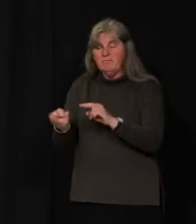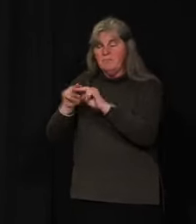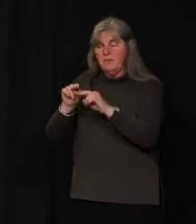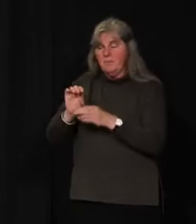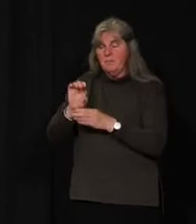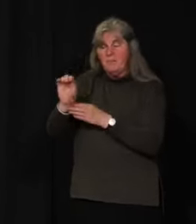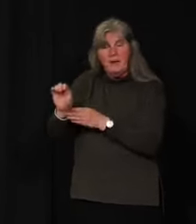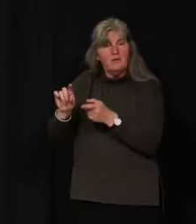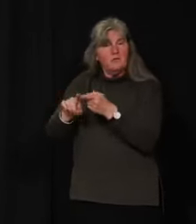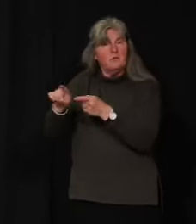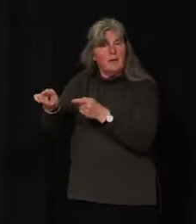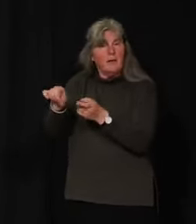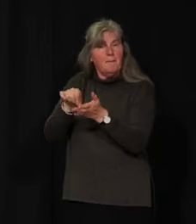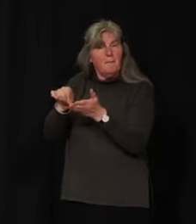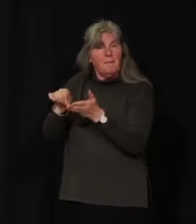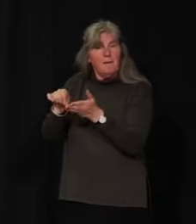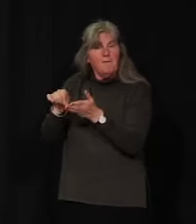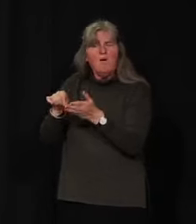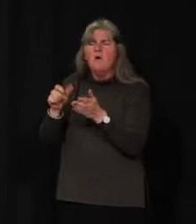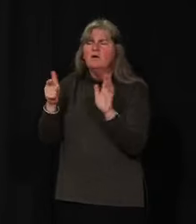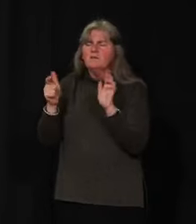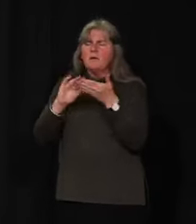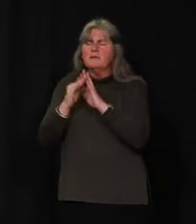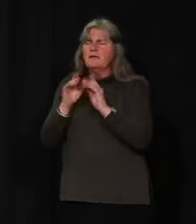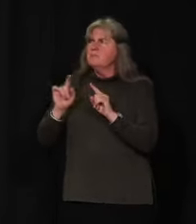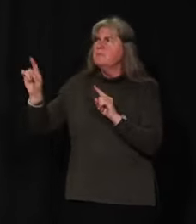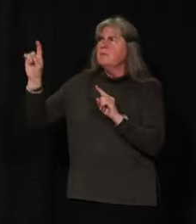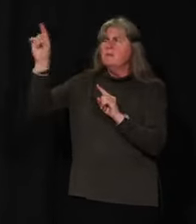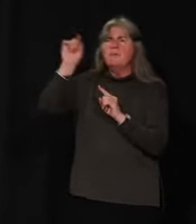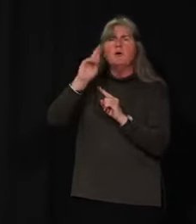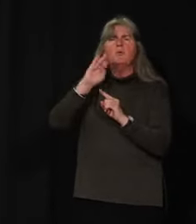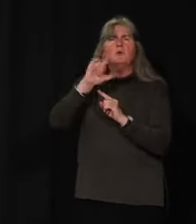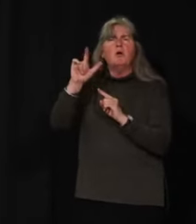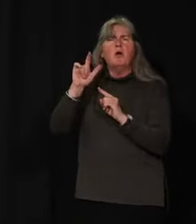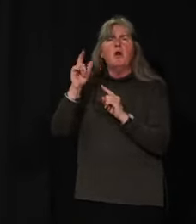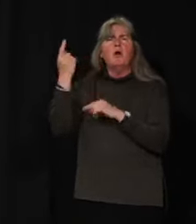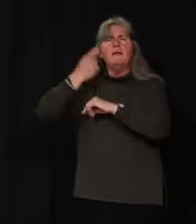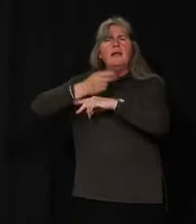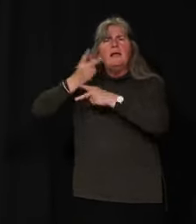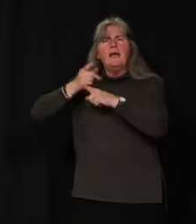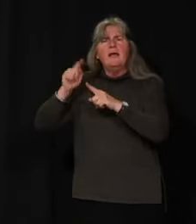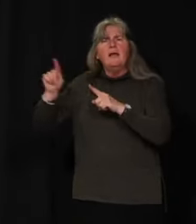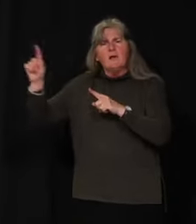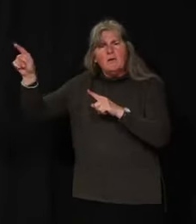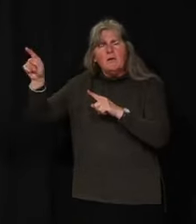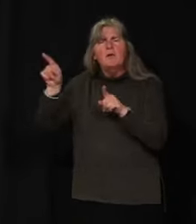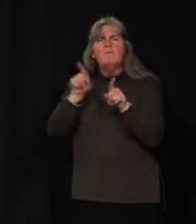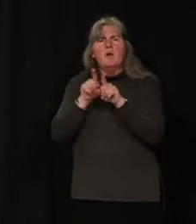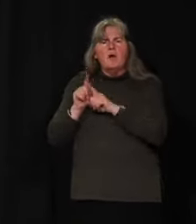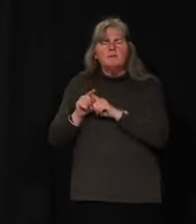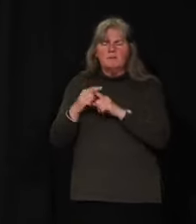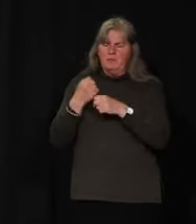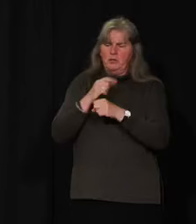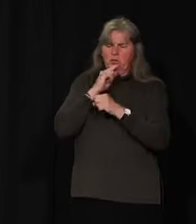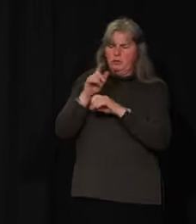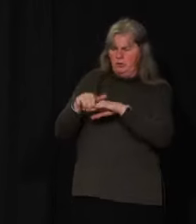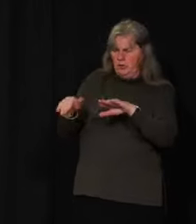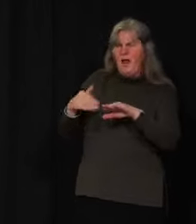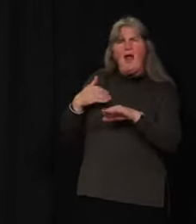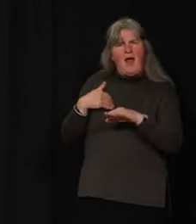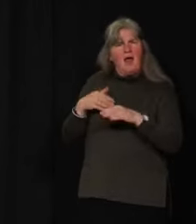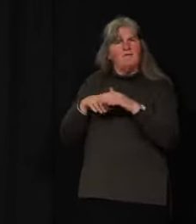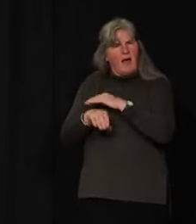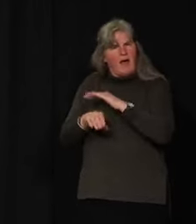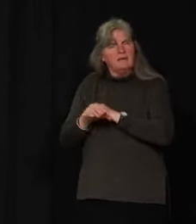additional support for rural child care programs and is part of our work to make sure that children have access